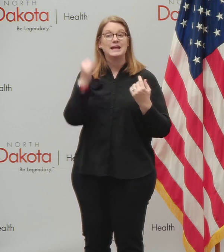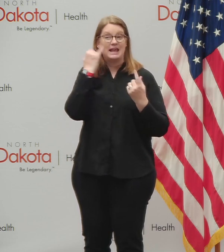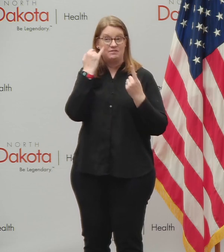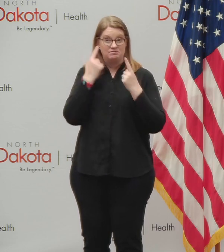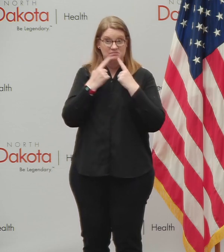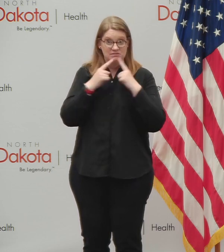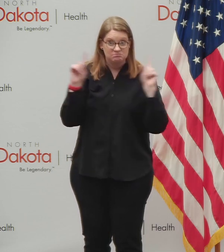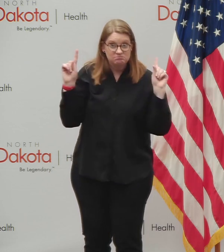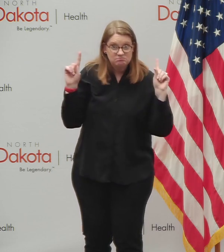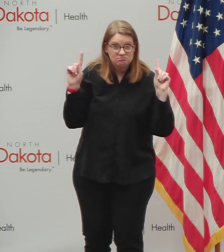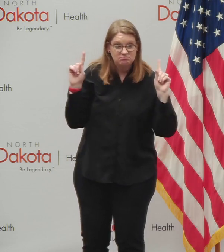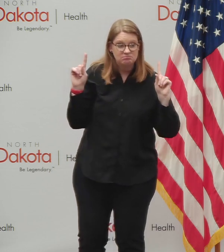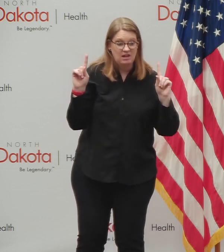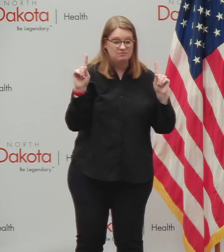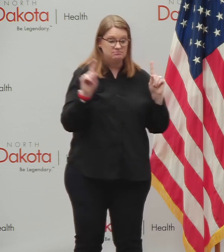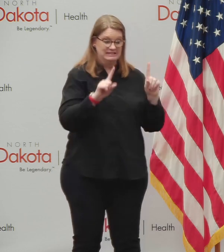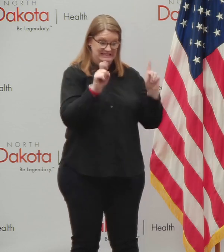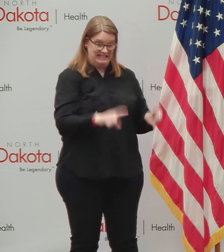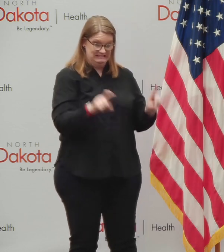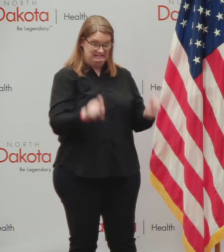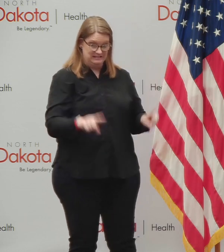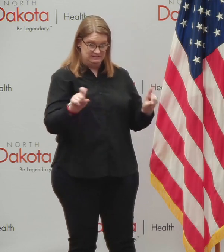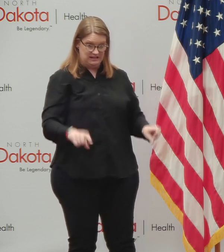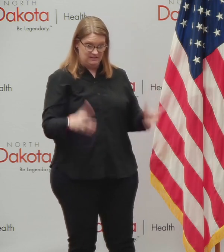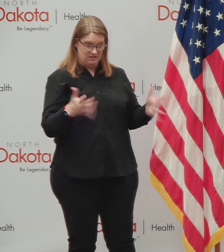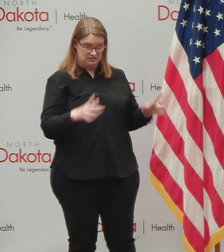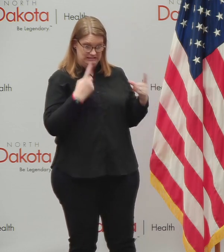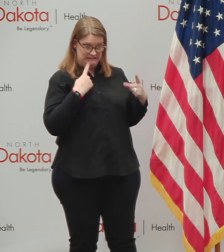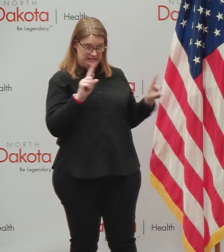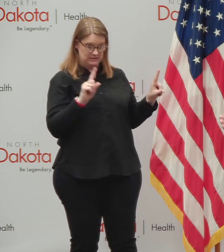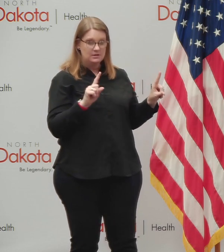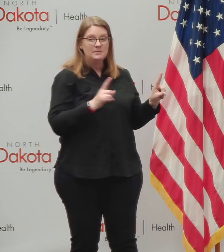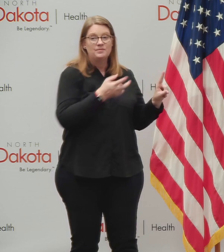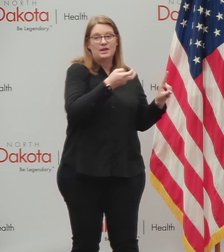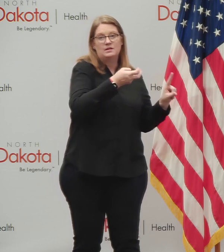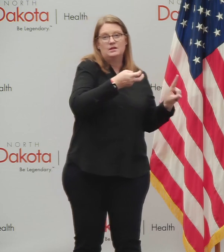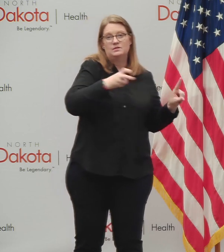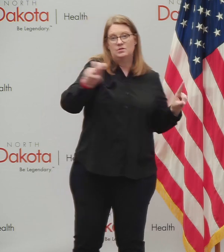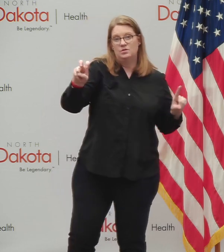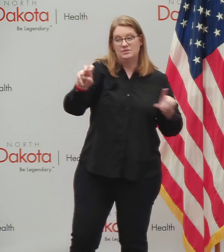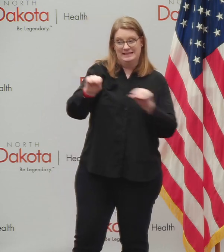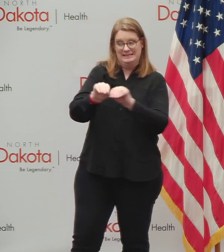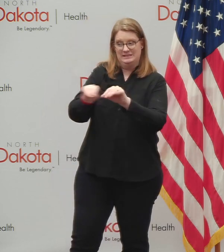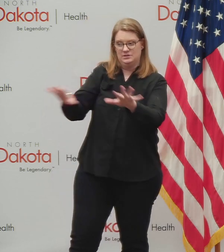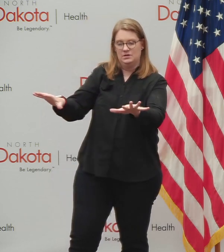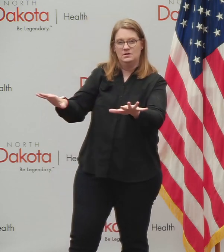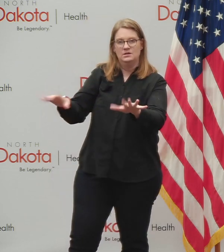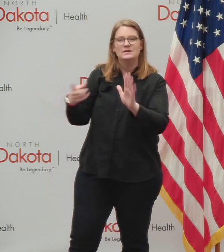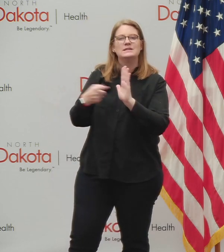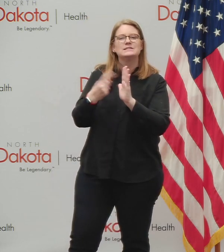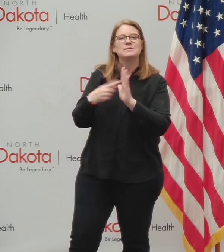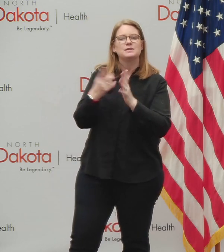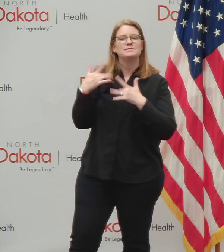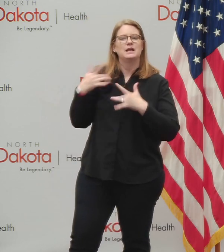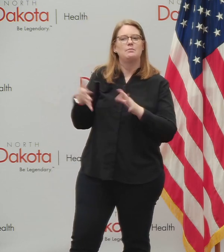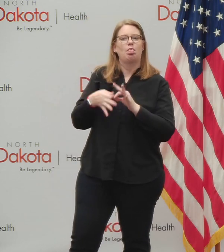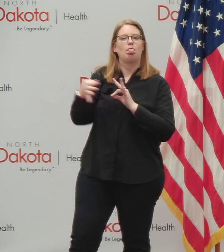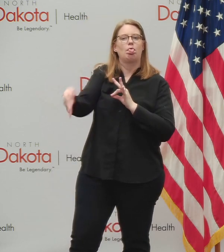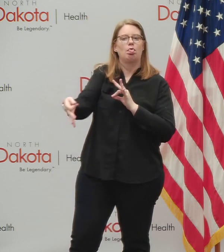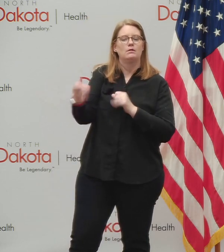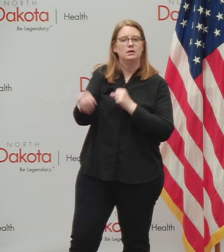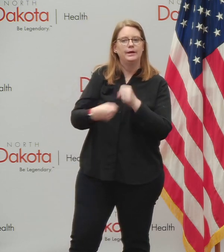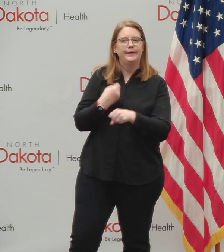succeed in working, uh, and then we move to distribution, sometimes that can be as long as a year lag, uh, to where you ramp up